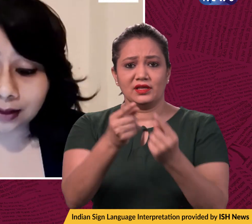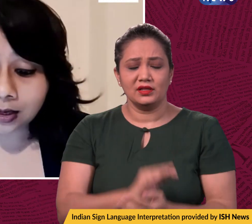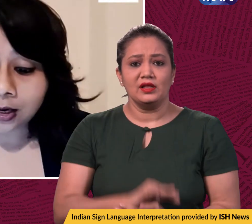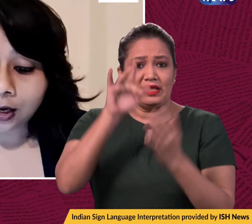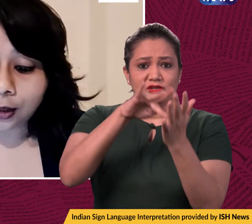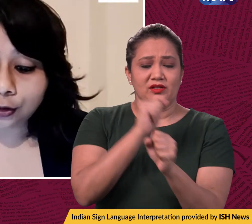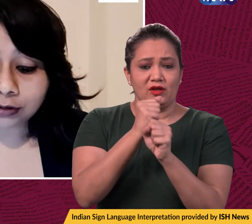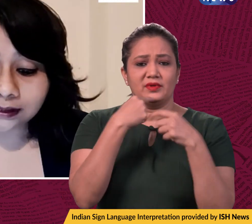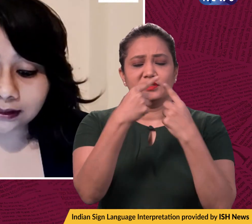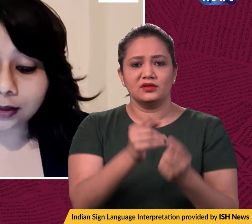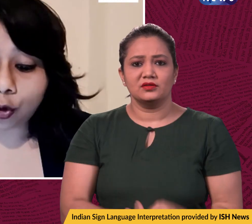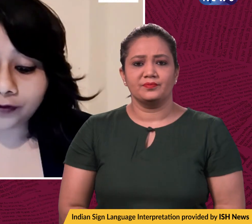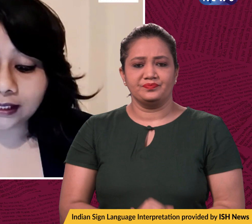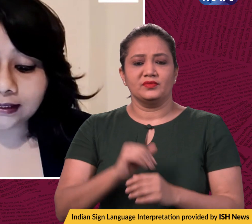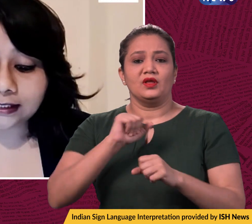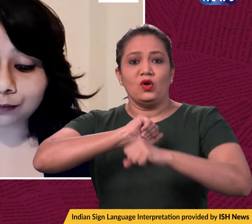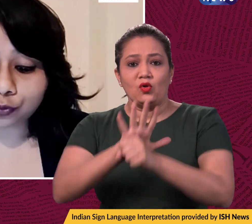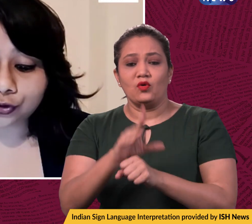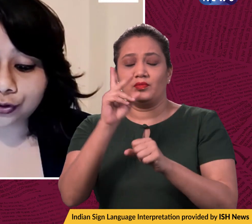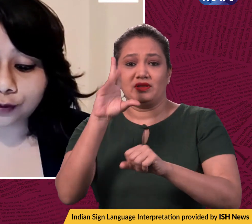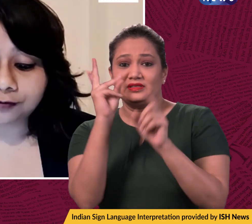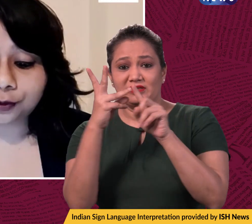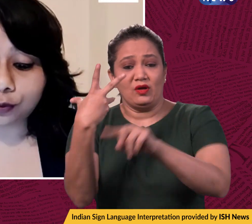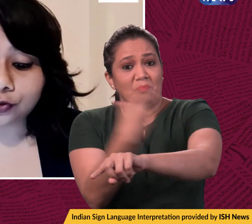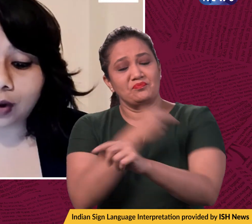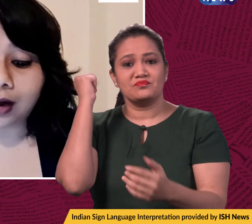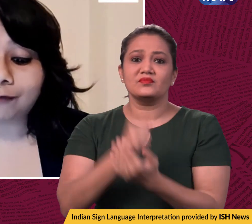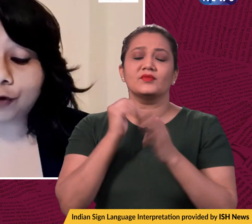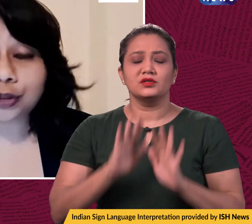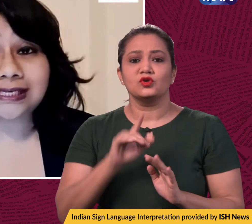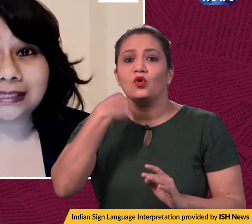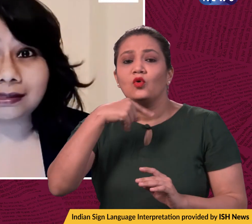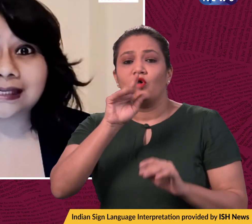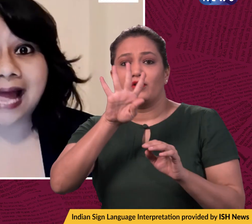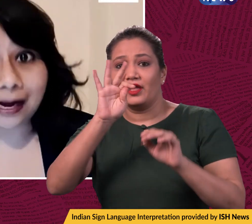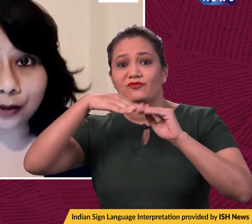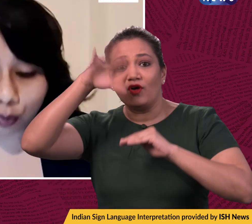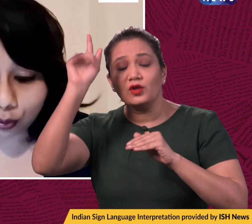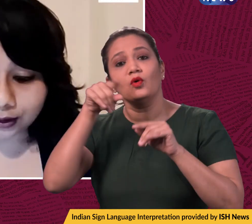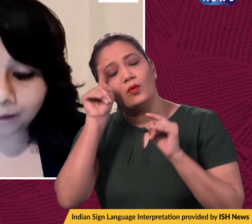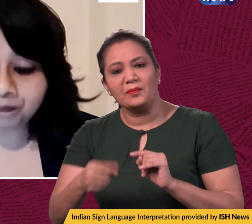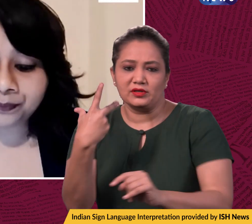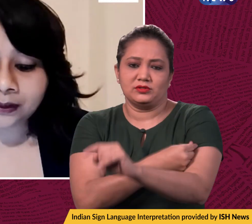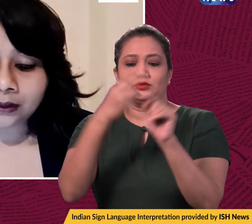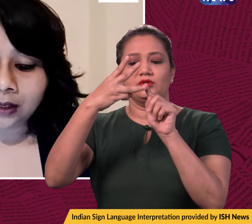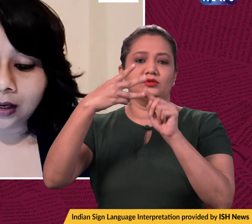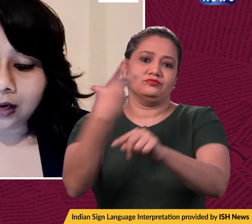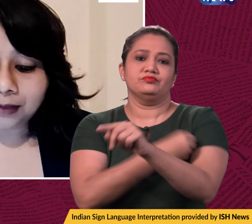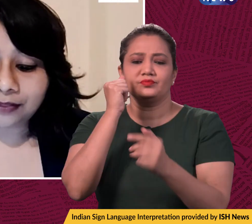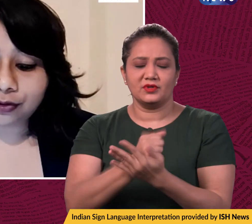to consider COVID-19 booster dose for those who are 40 years and older amid the